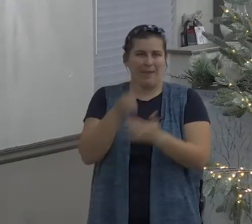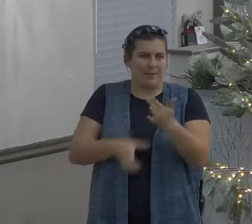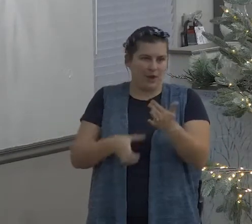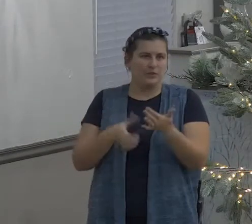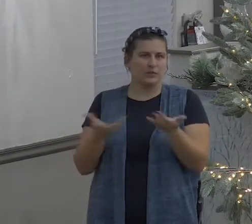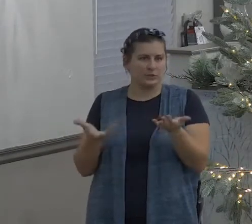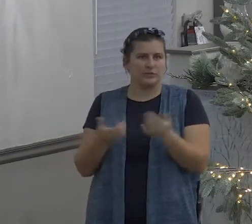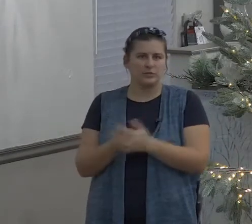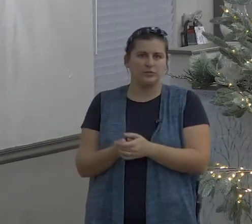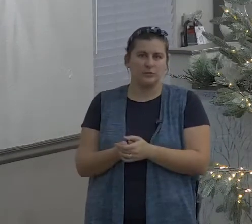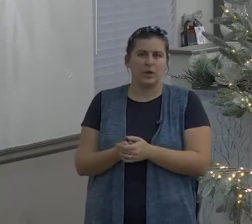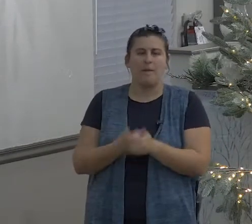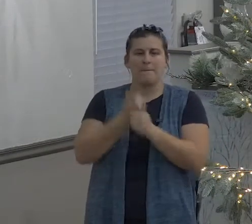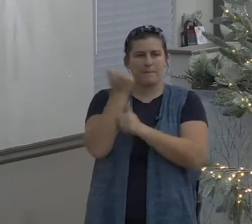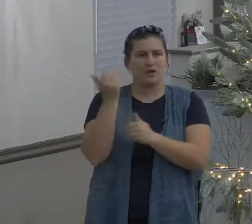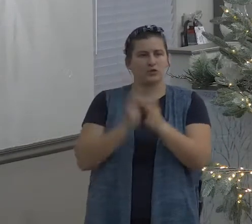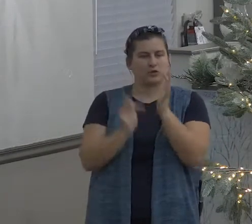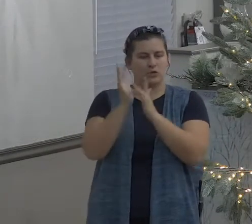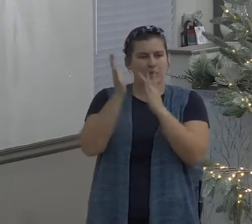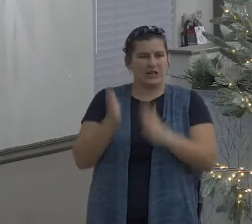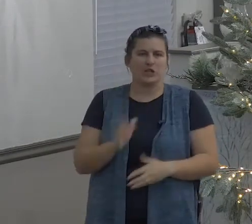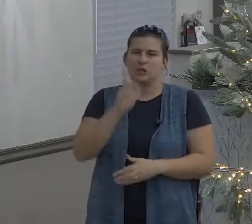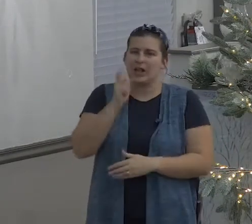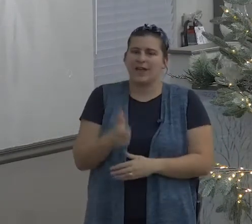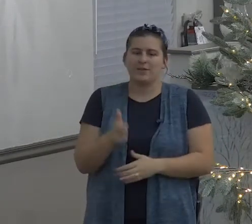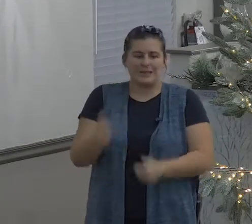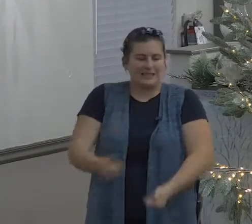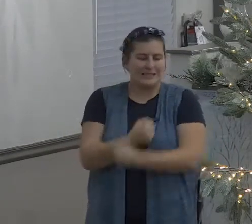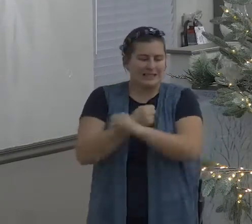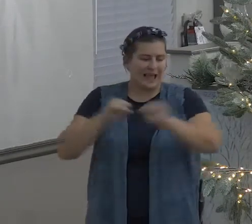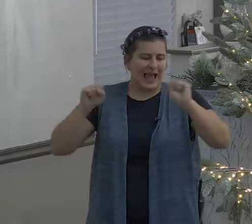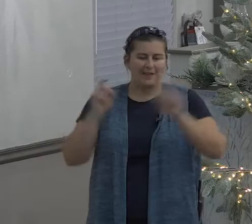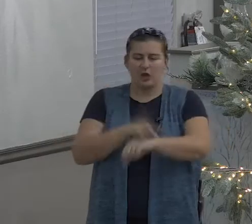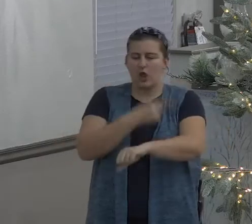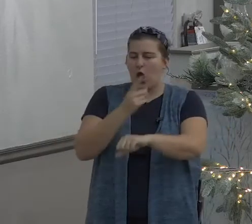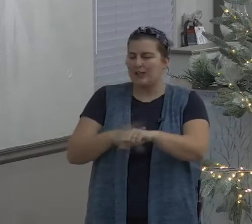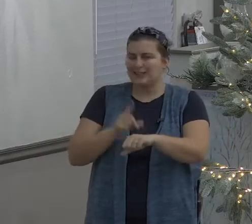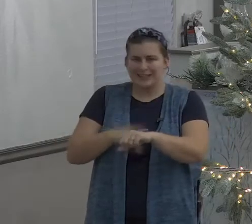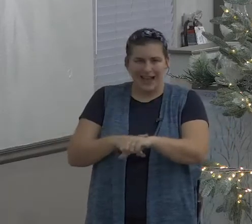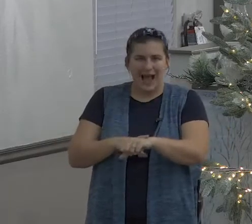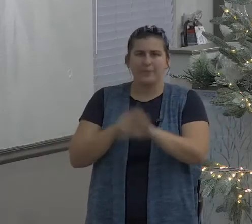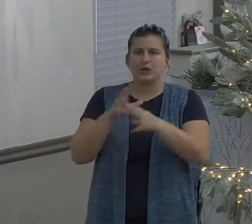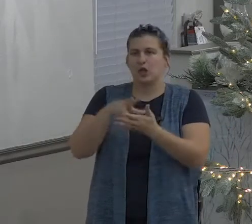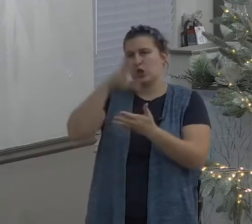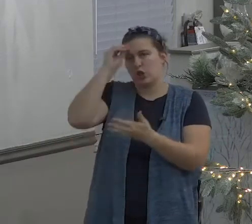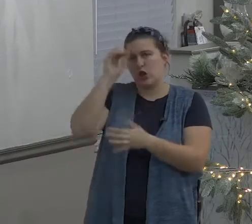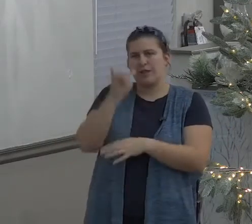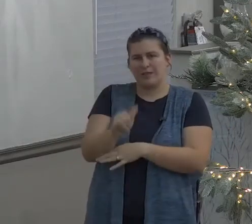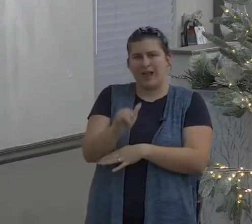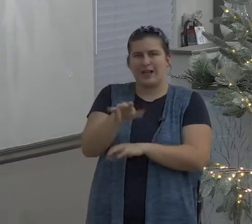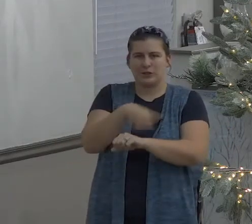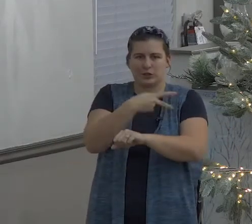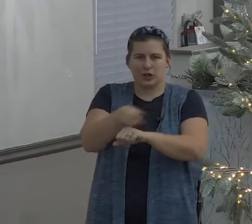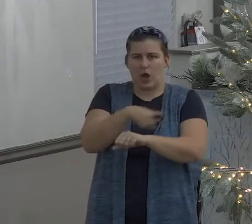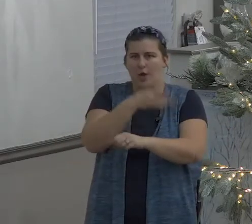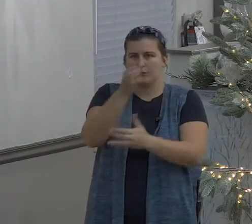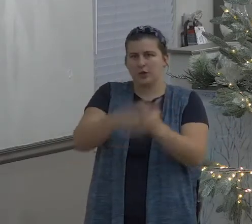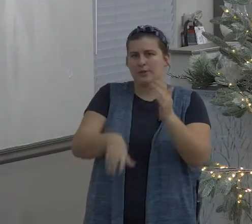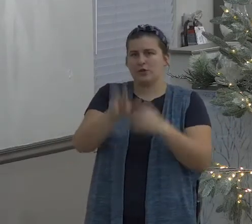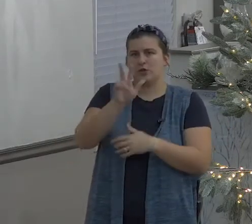is the 23rd Psalm people that aren't even saved can recite the 23rd Psalm